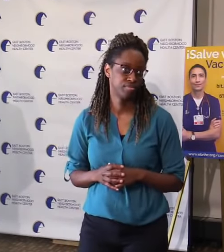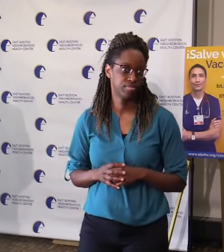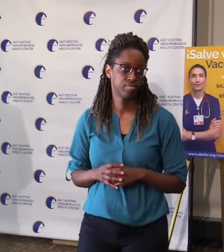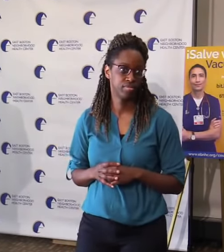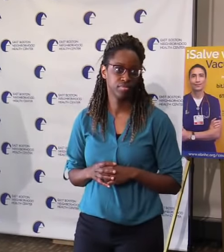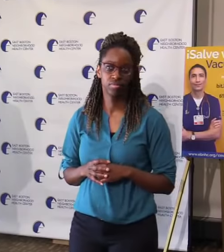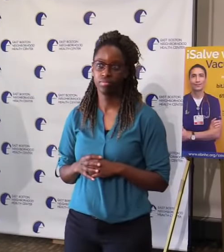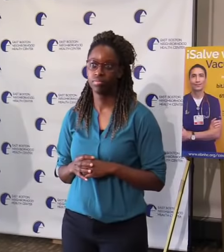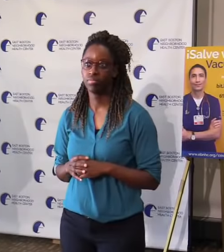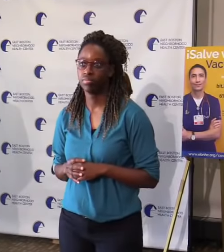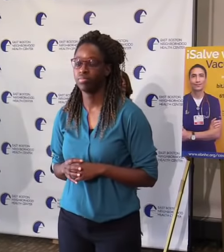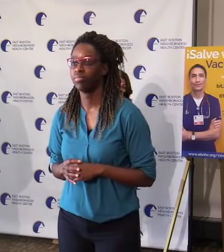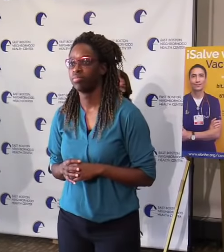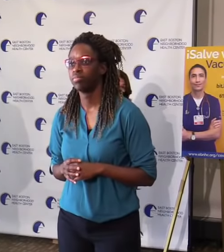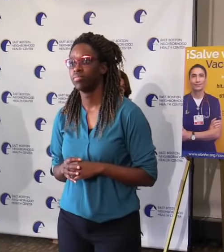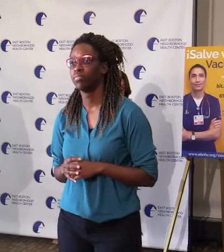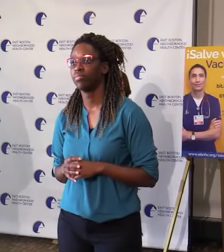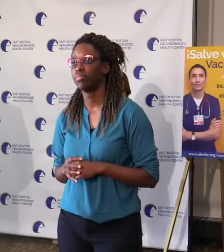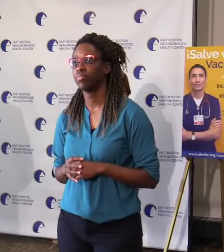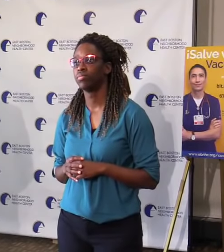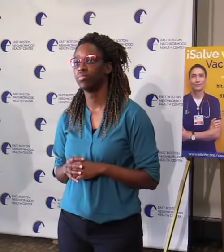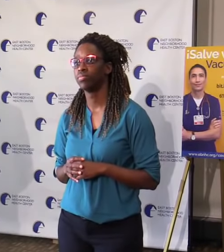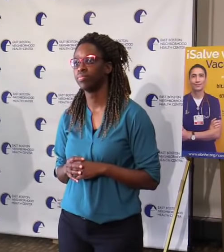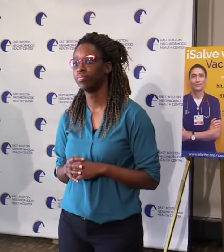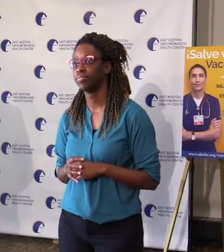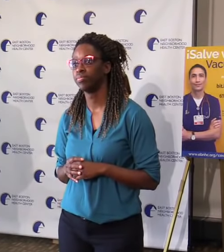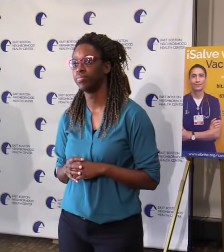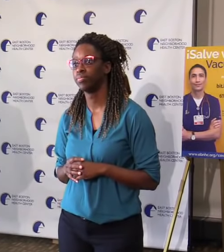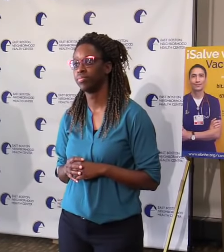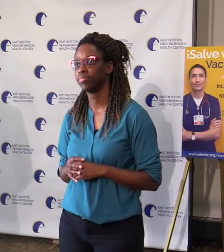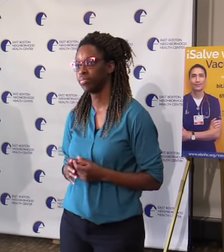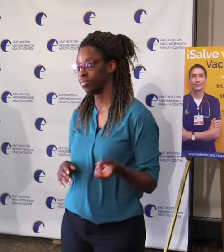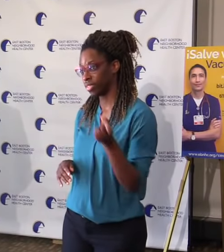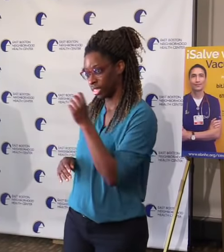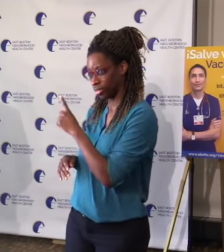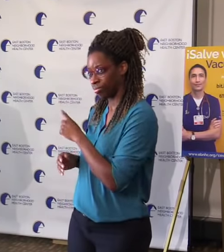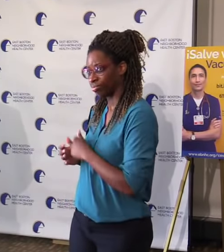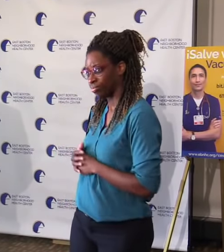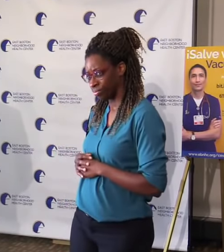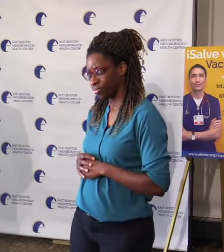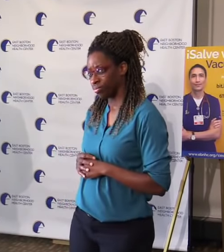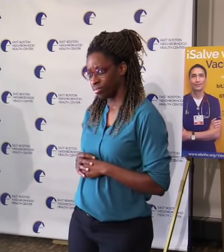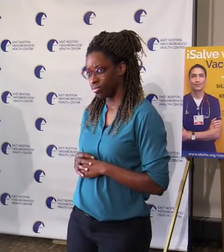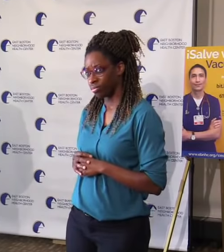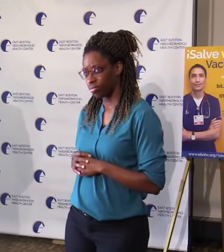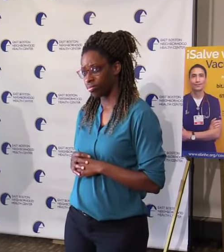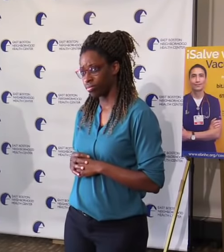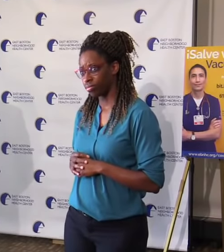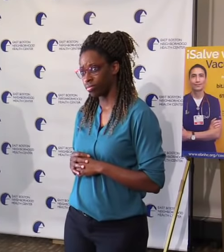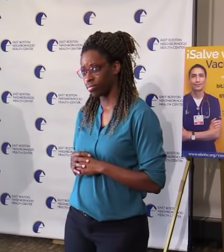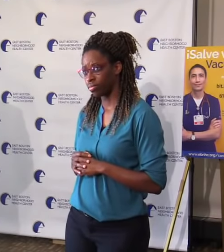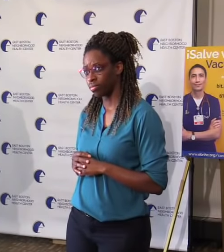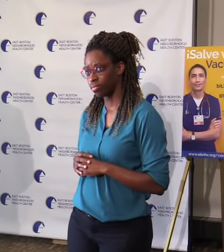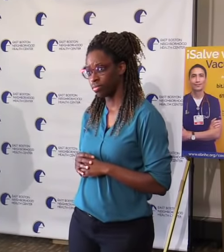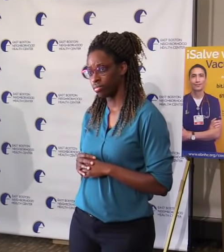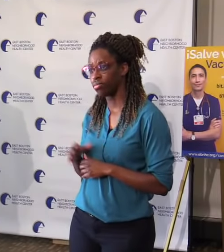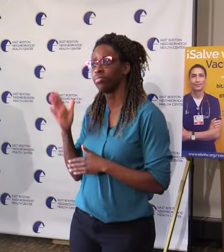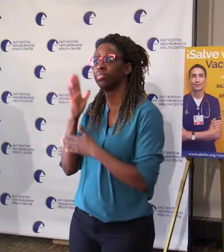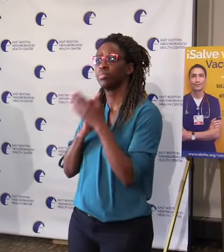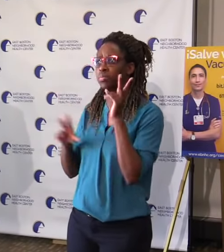want to get the vaccine that's happened yesterday but then there are communities that are not willing to get that because they're very afraid to